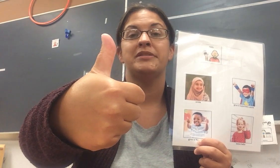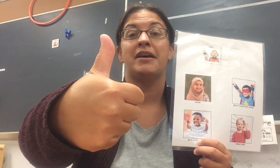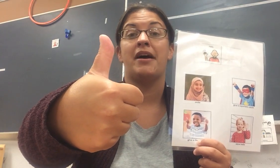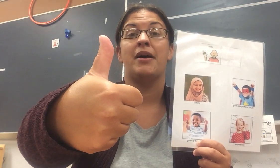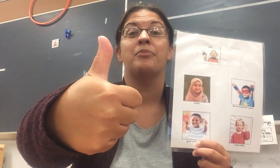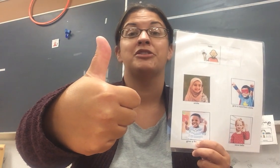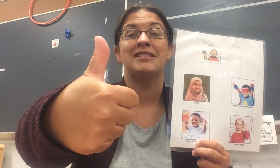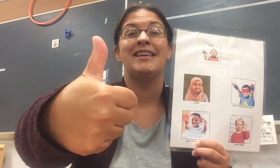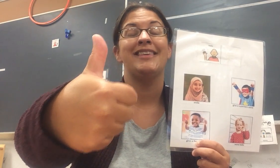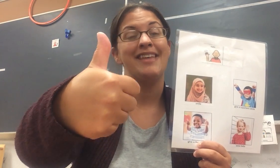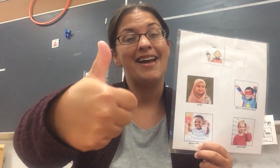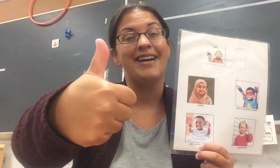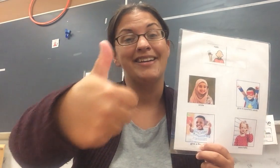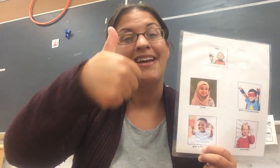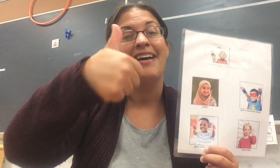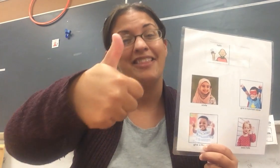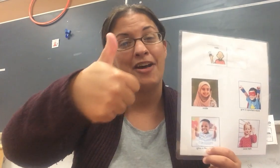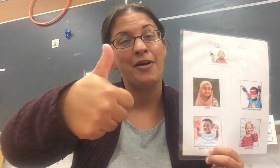up. Just like that. Hello!